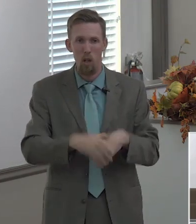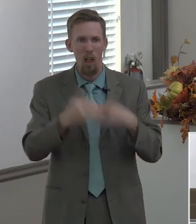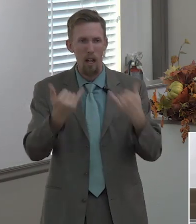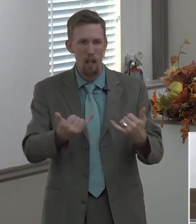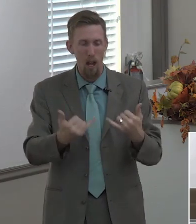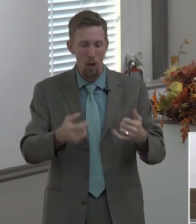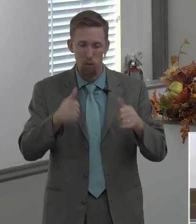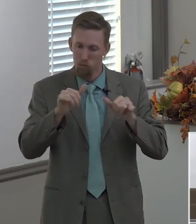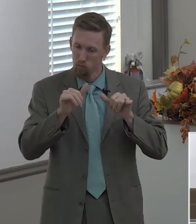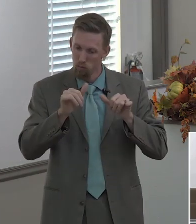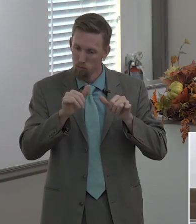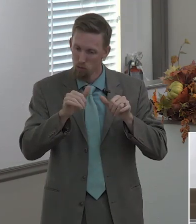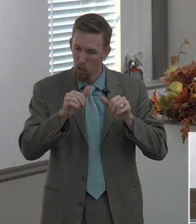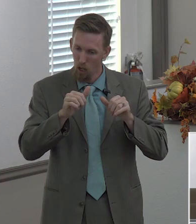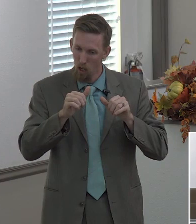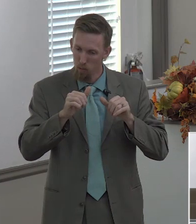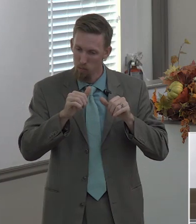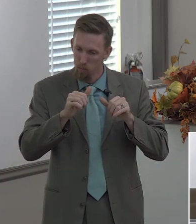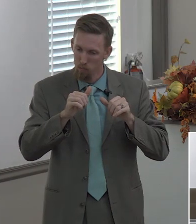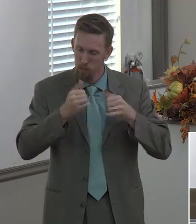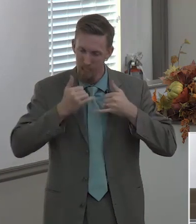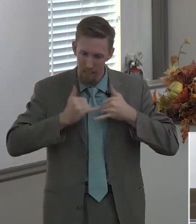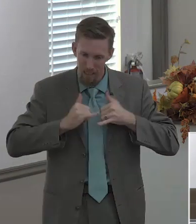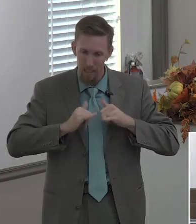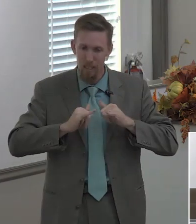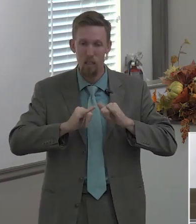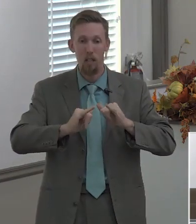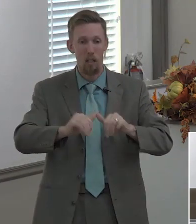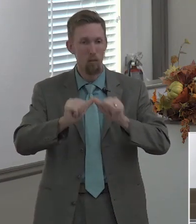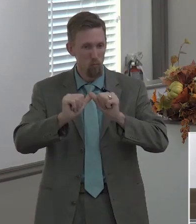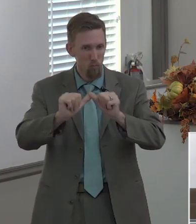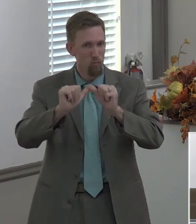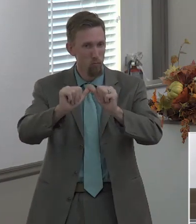their own property in dillon montana